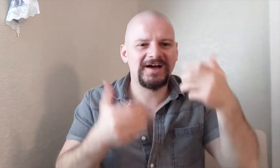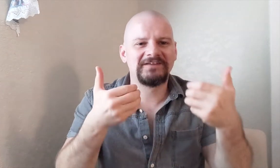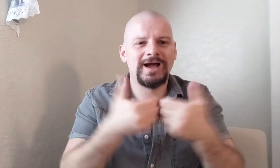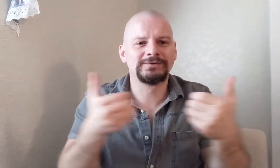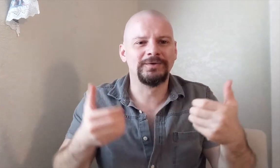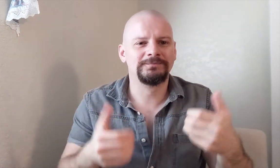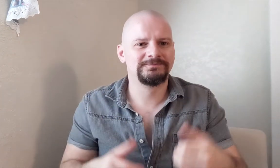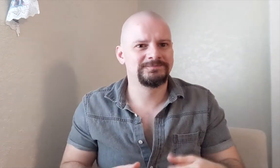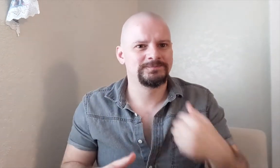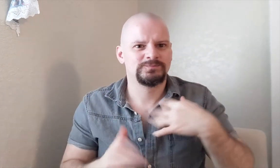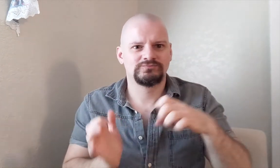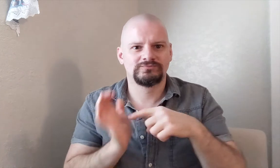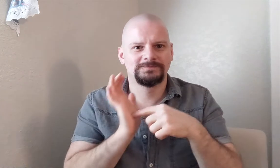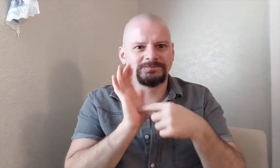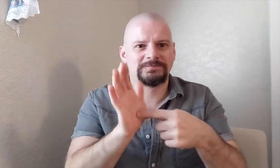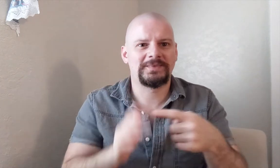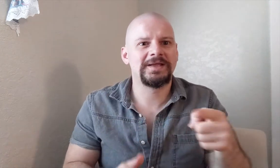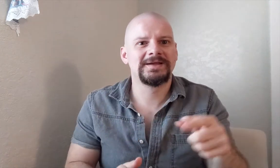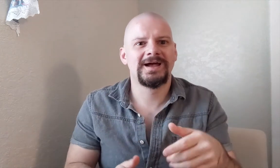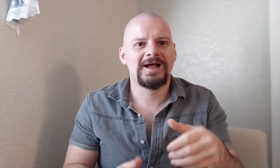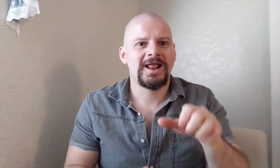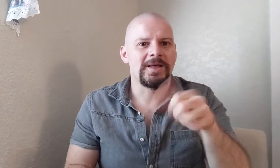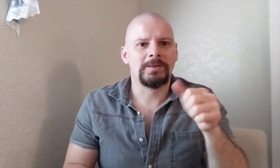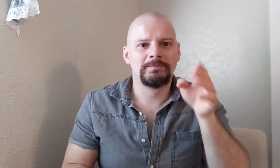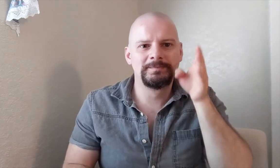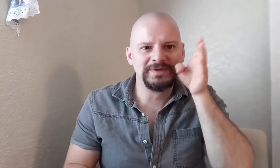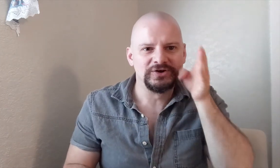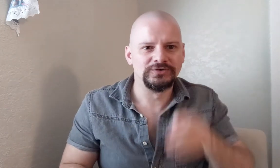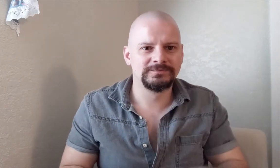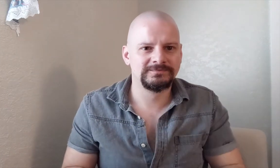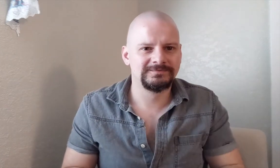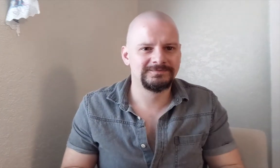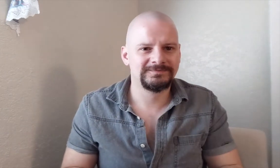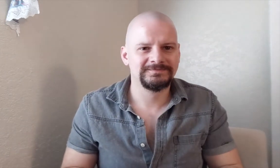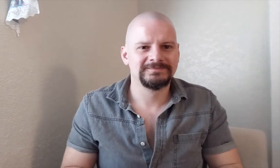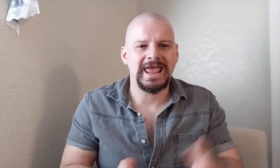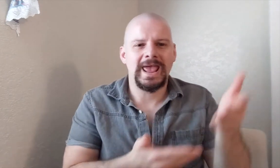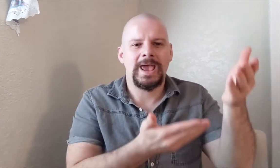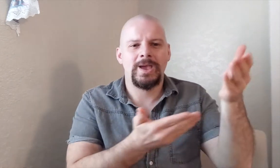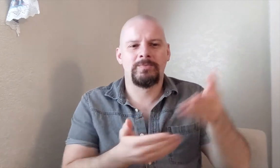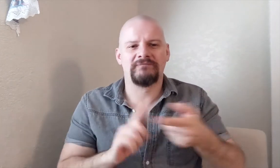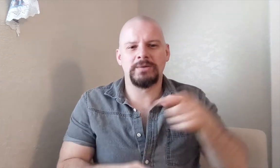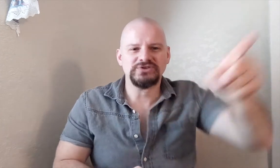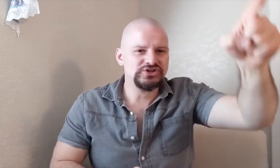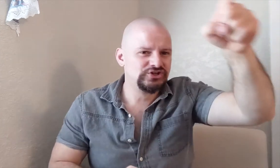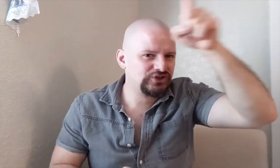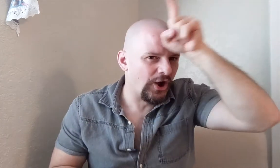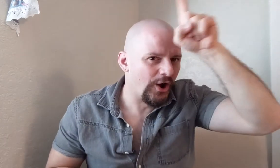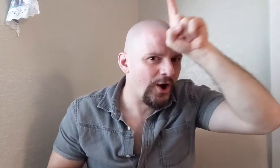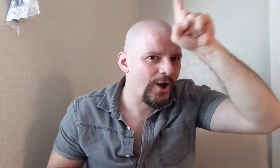It's always been real busy in that area, but nothing like it is now. It's